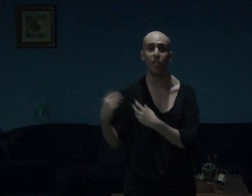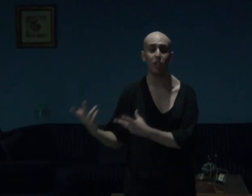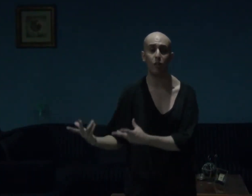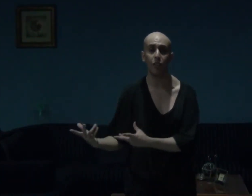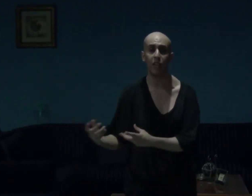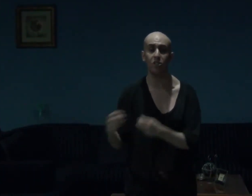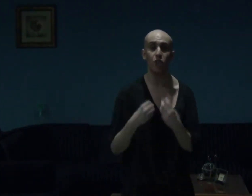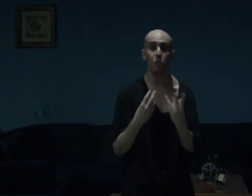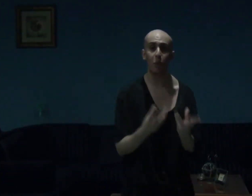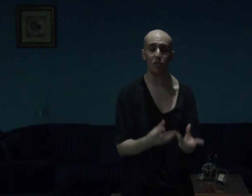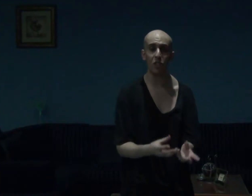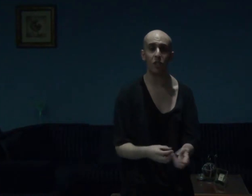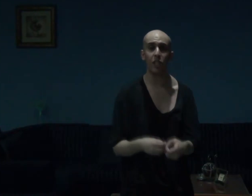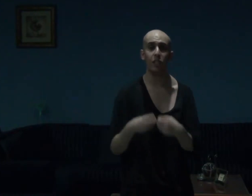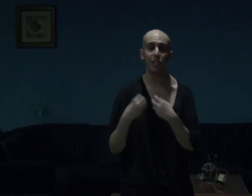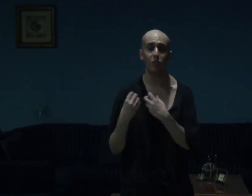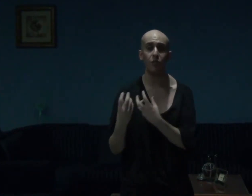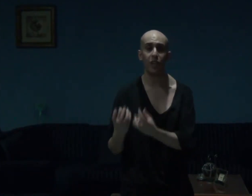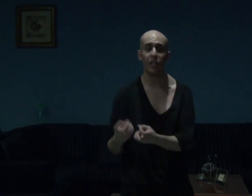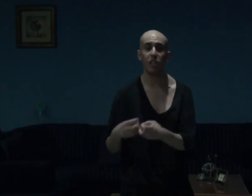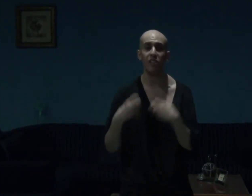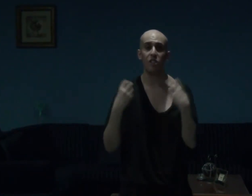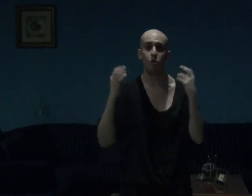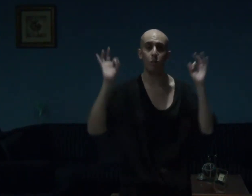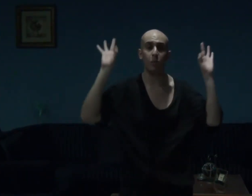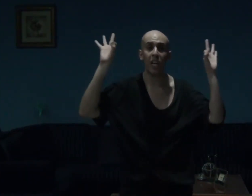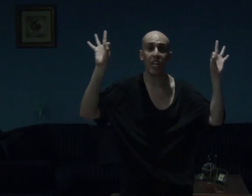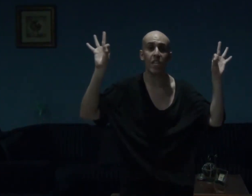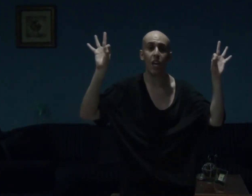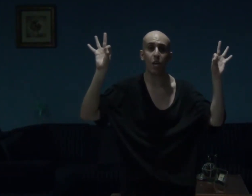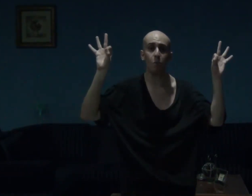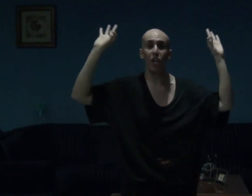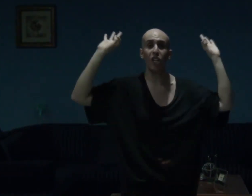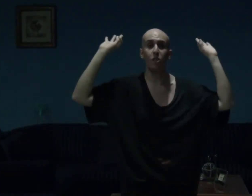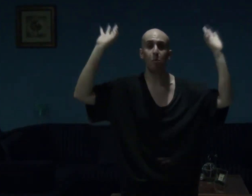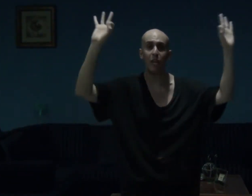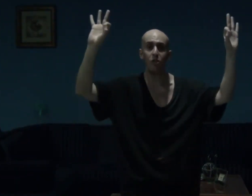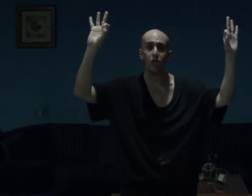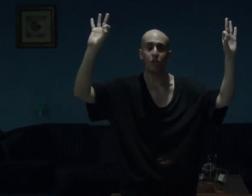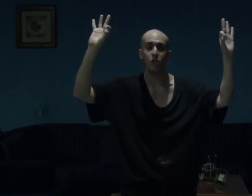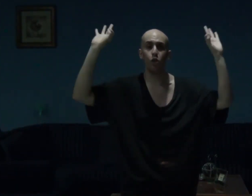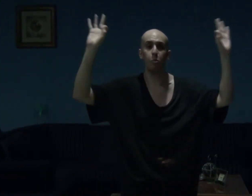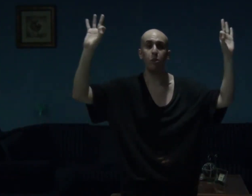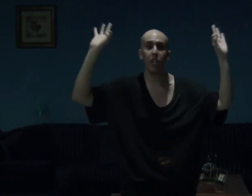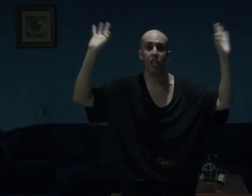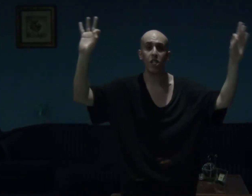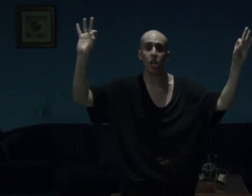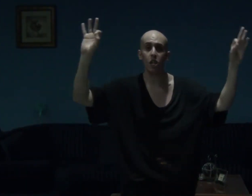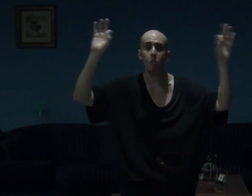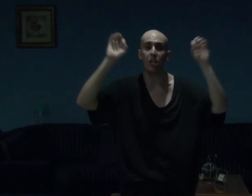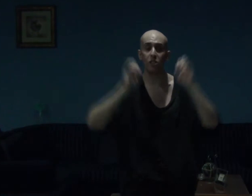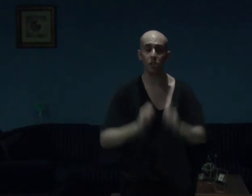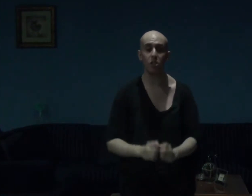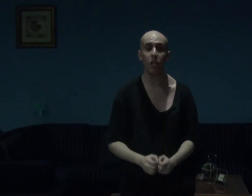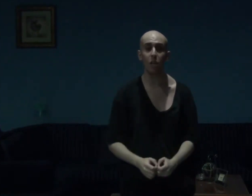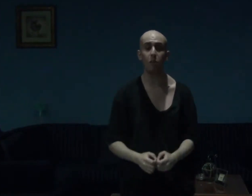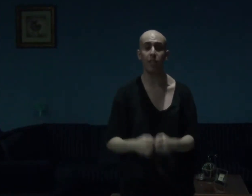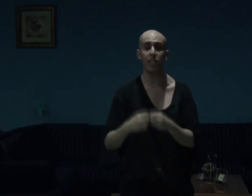Sacrifice, is basically classified as a triple A game, an independent triple A game, And this game guys